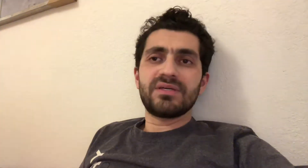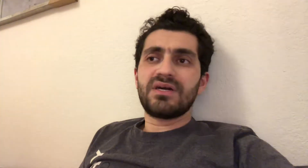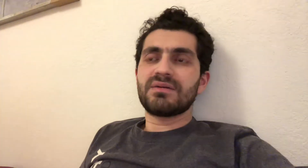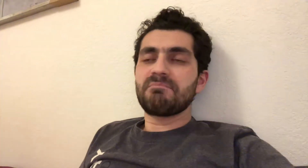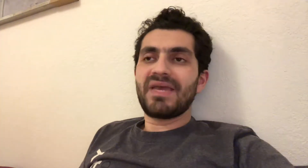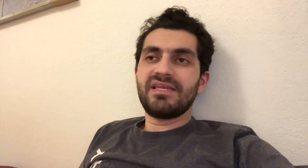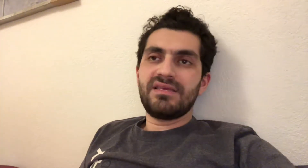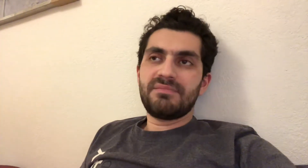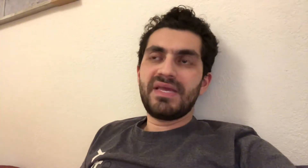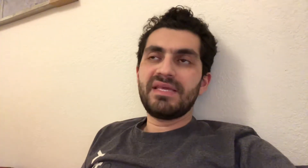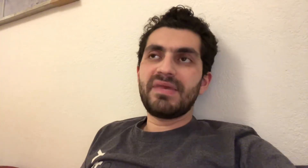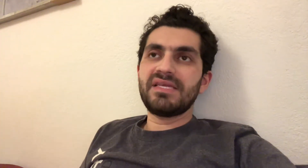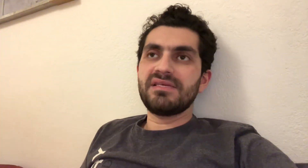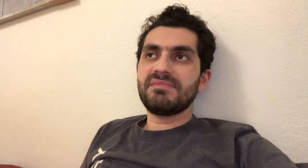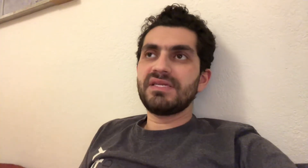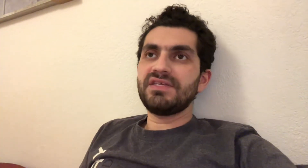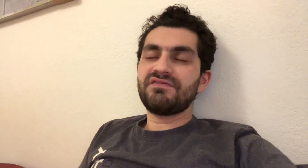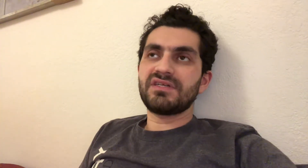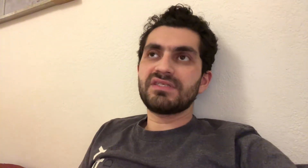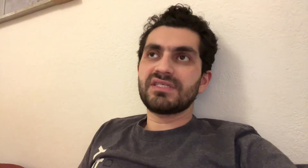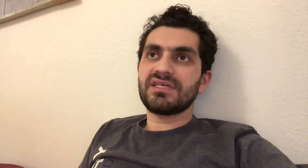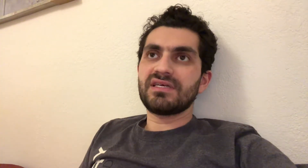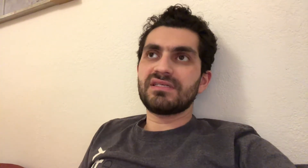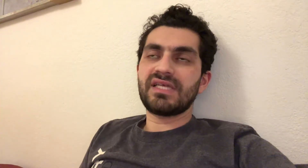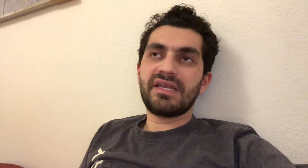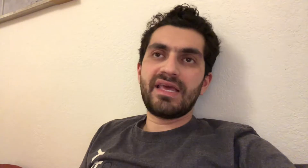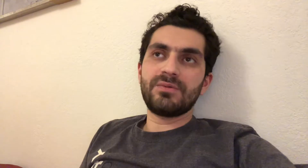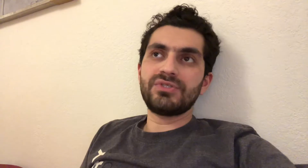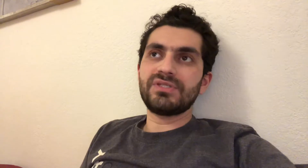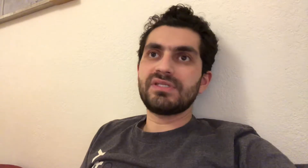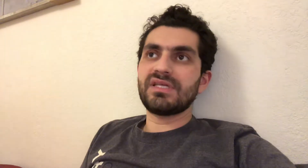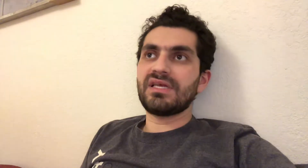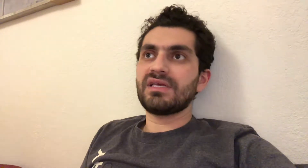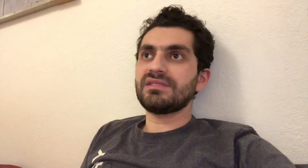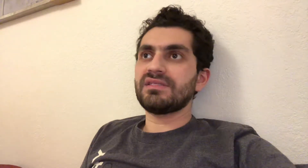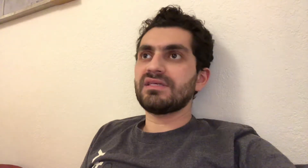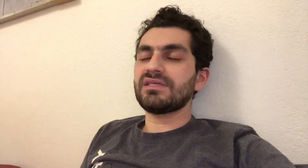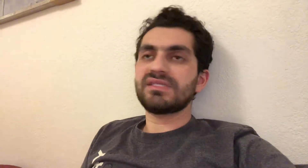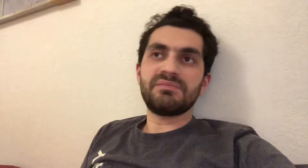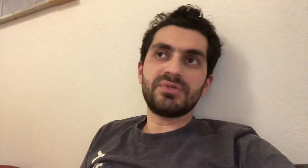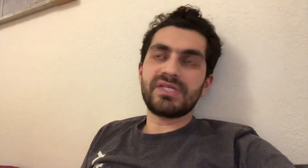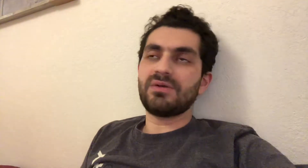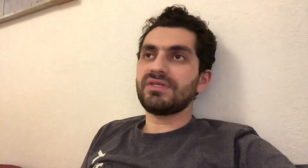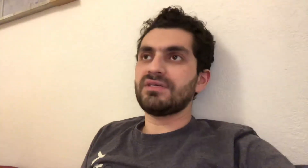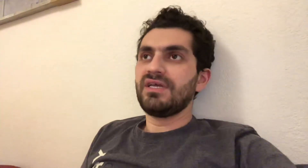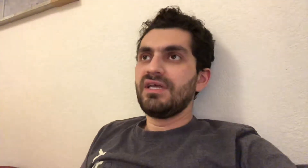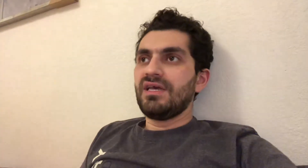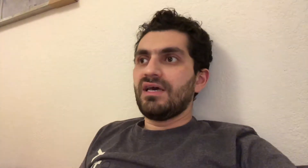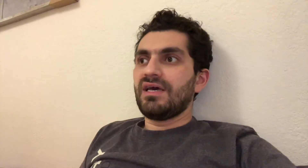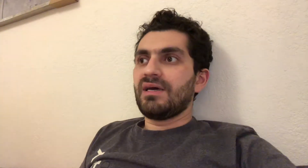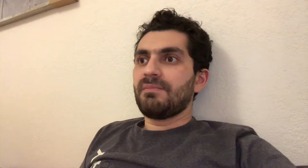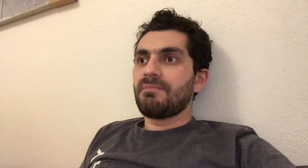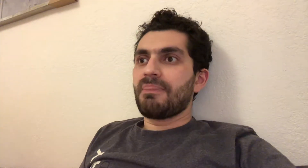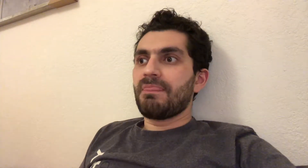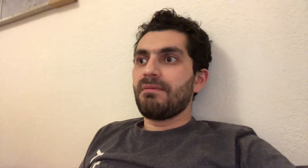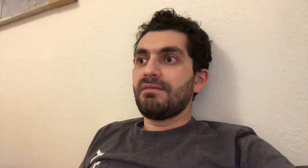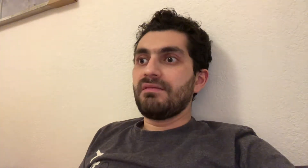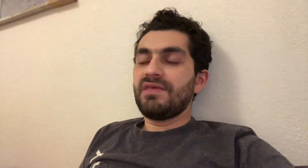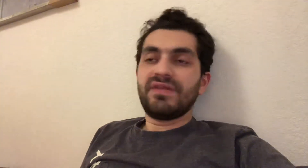there are many, many, many, many different sign languages and symbols out there. Even